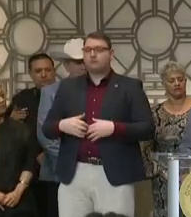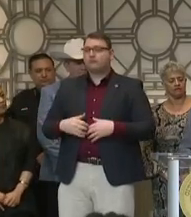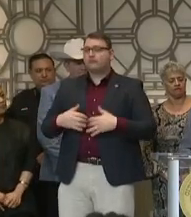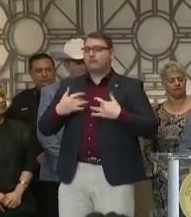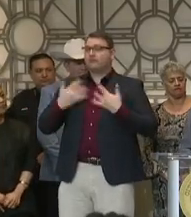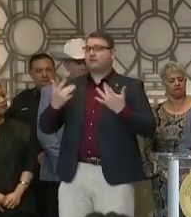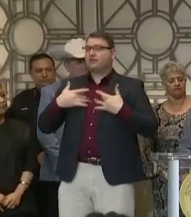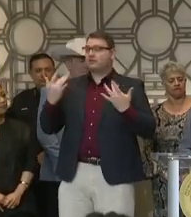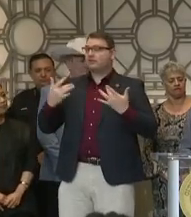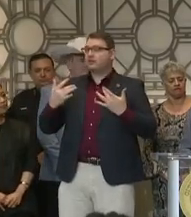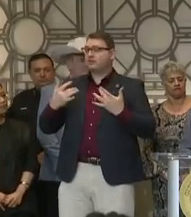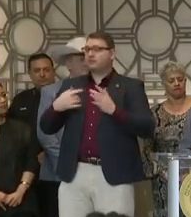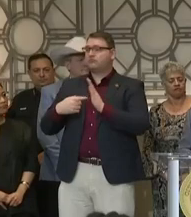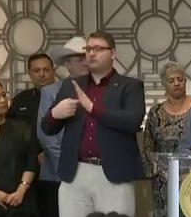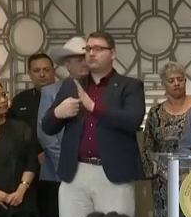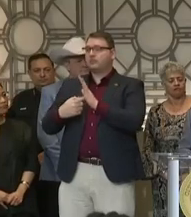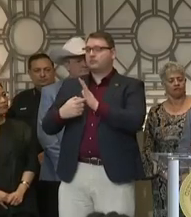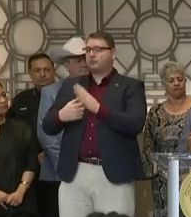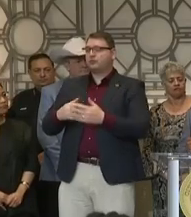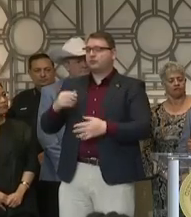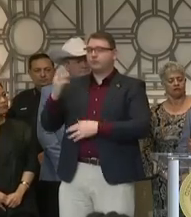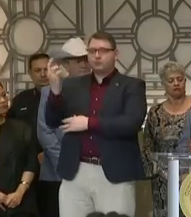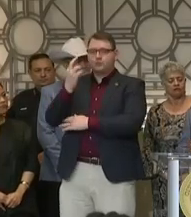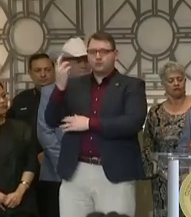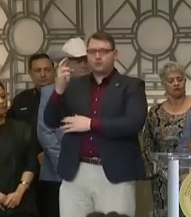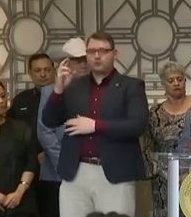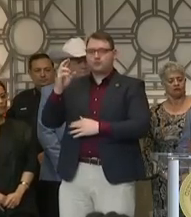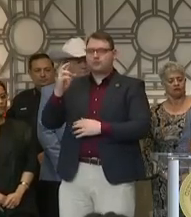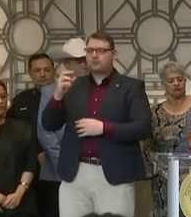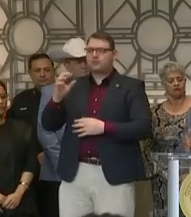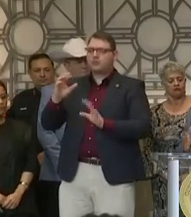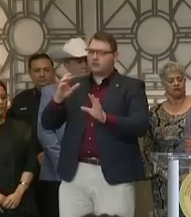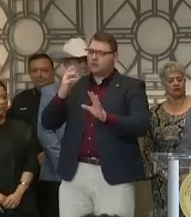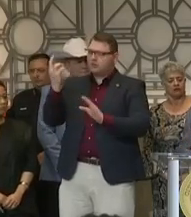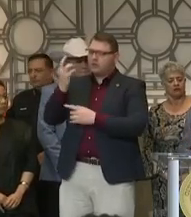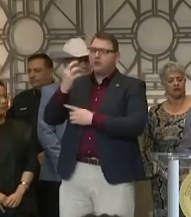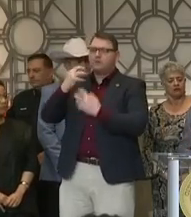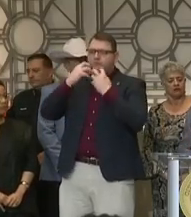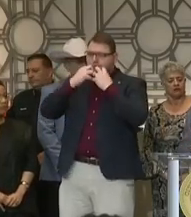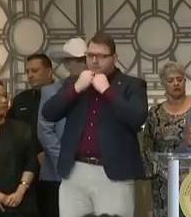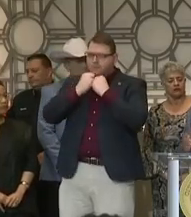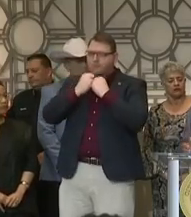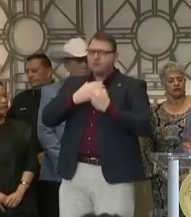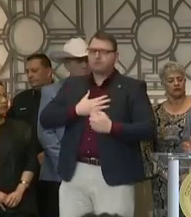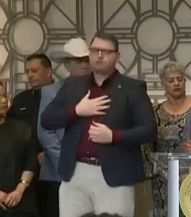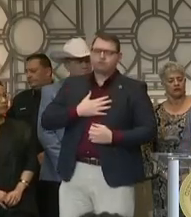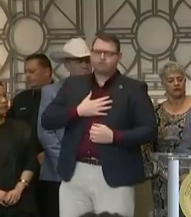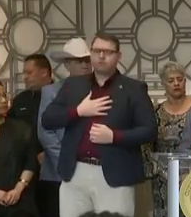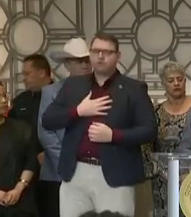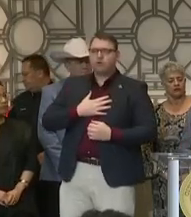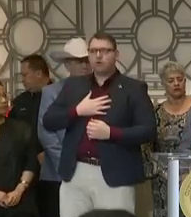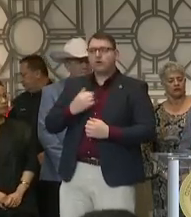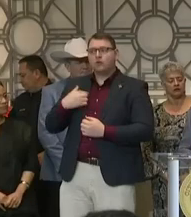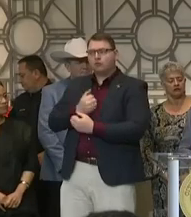that we deeply love, deeply love and support.